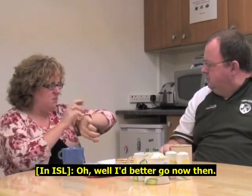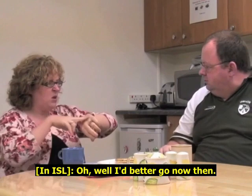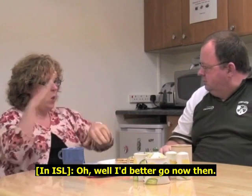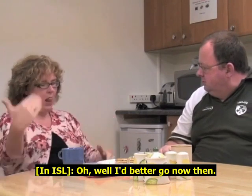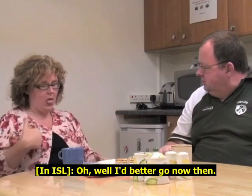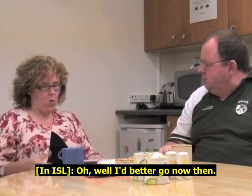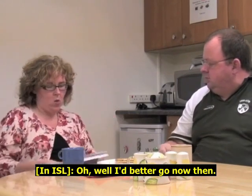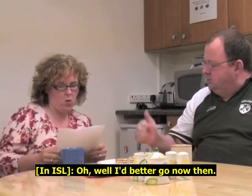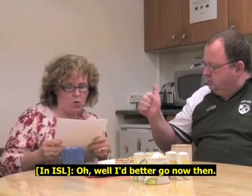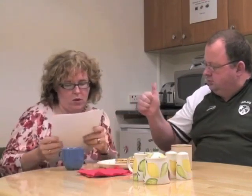Well, I better go now then.